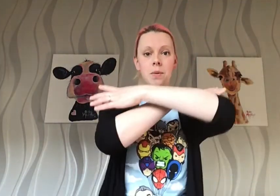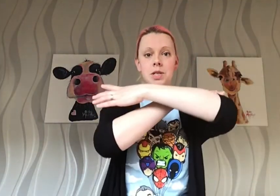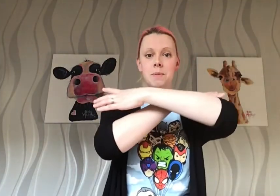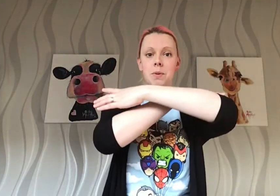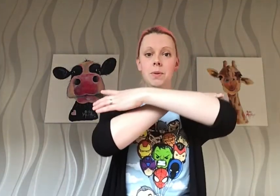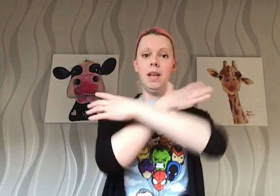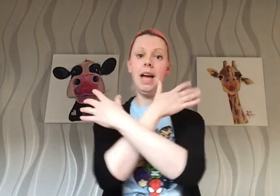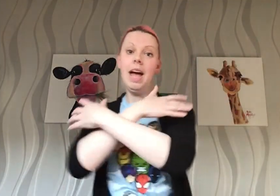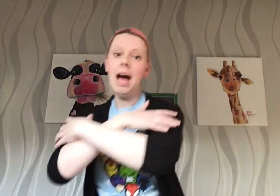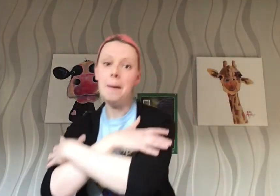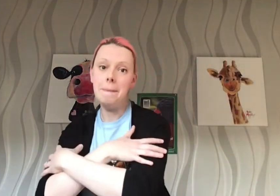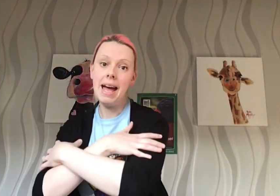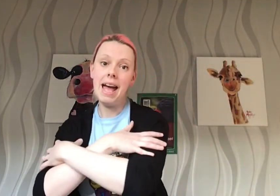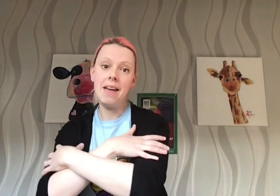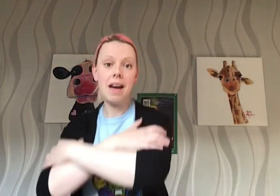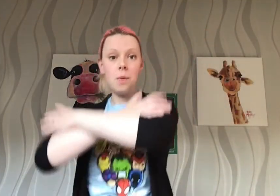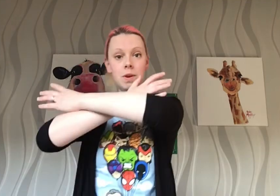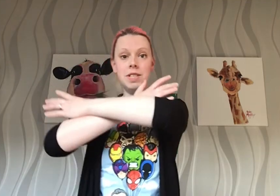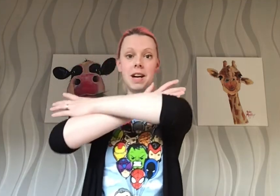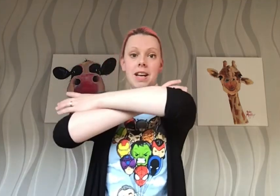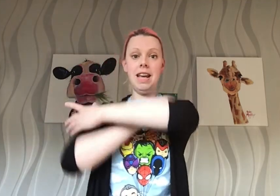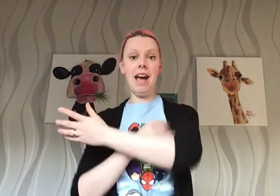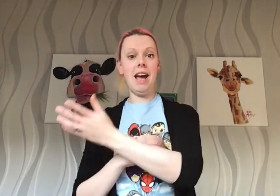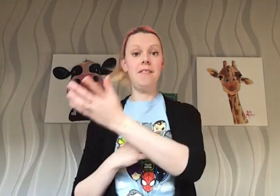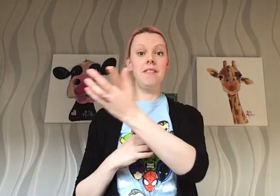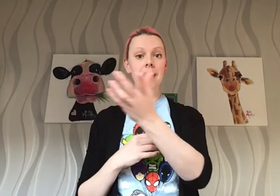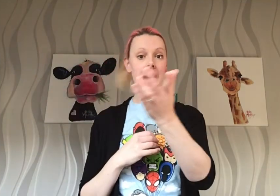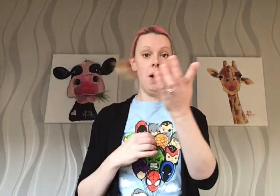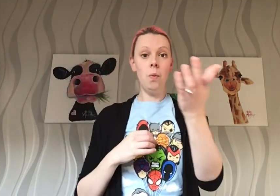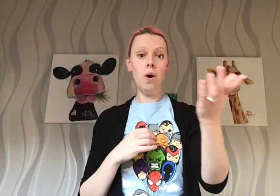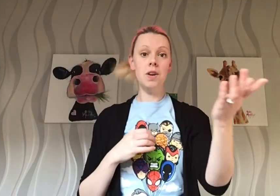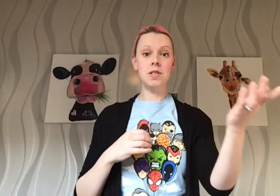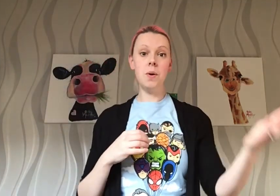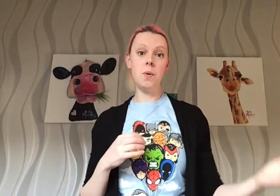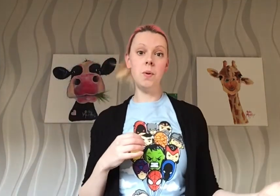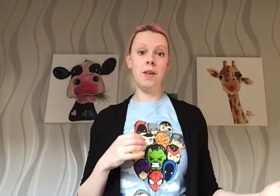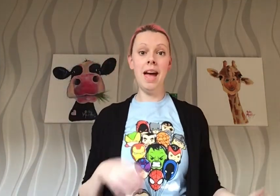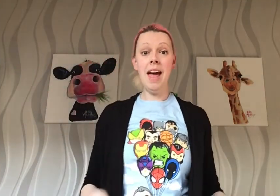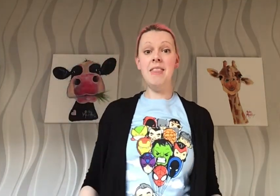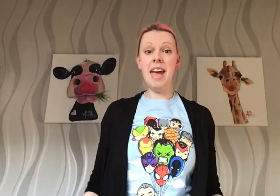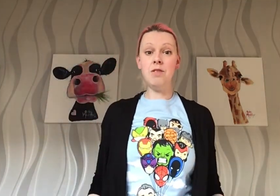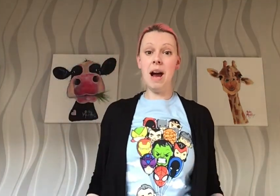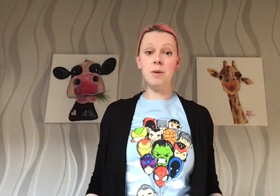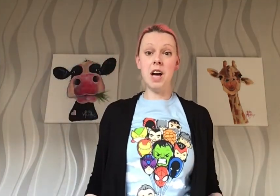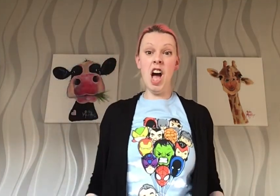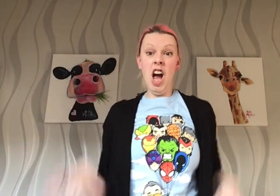was small, a bear that was tiny, and that was all. They growled at her.